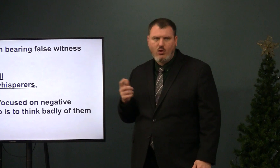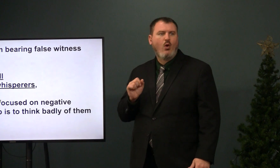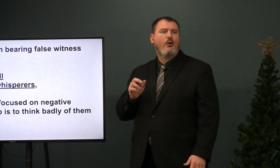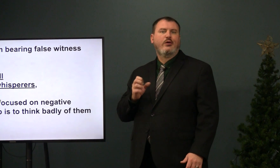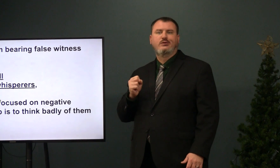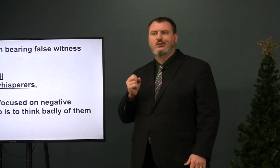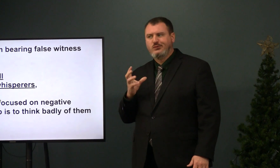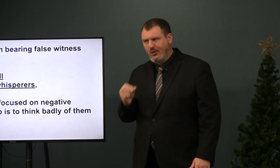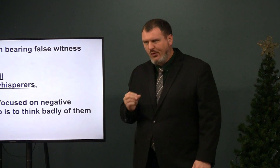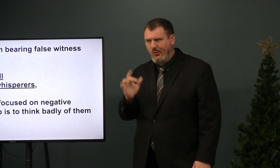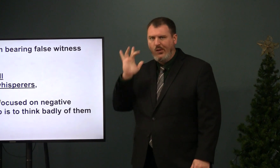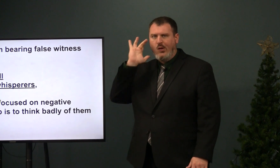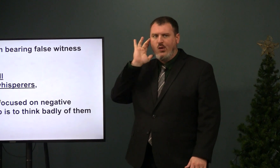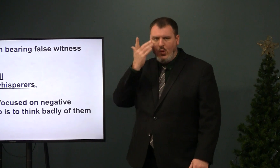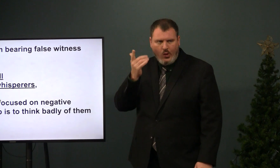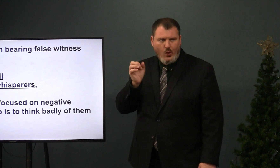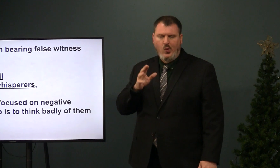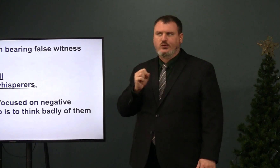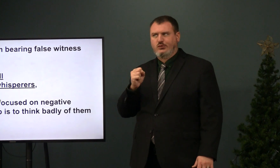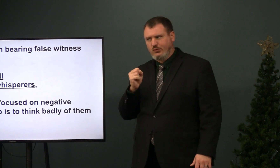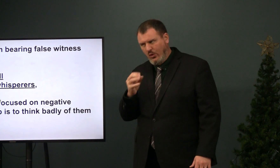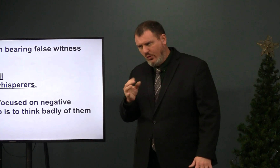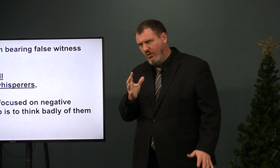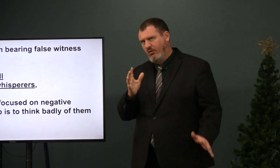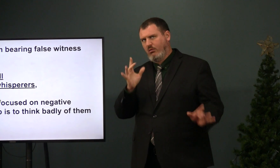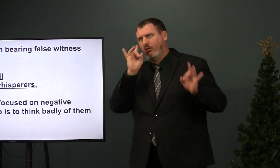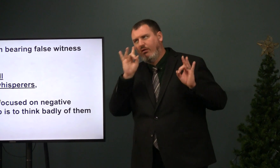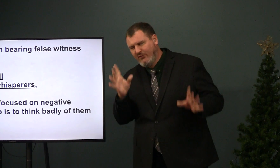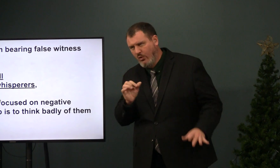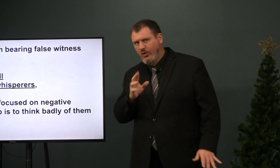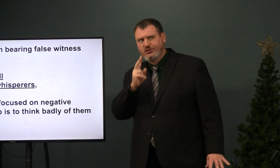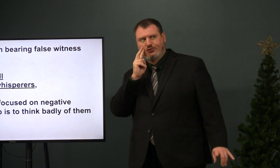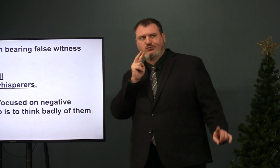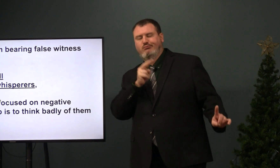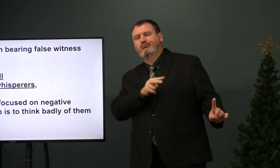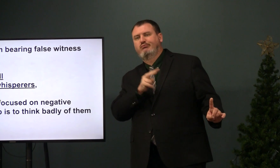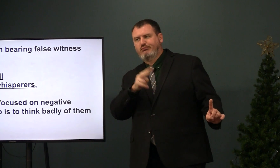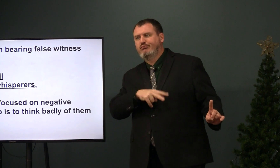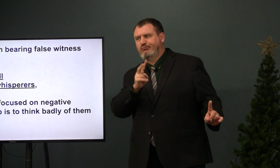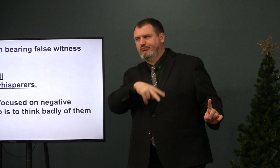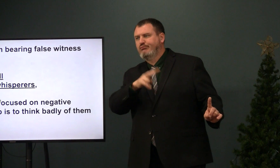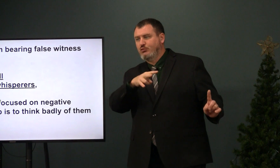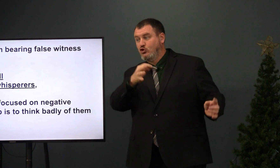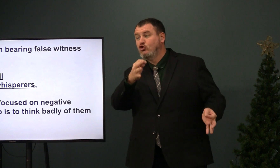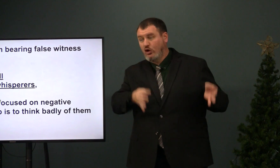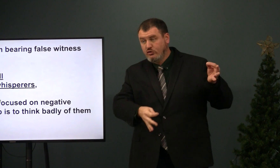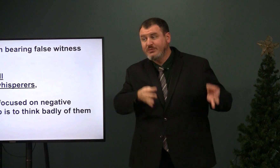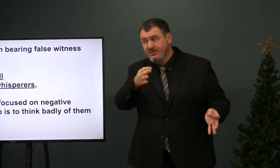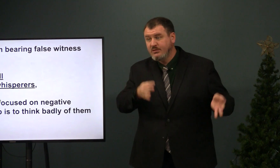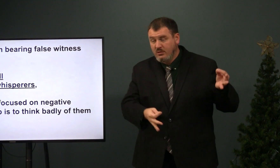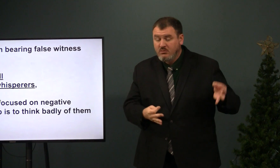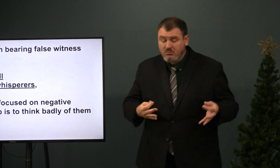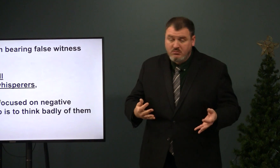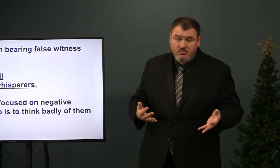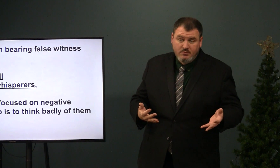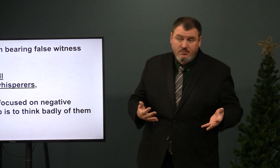They are so ugly, or so dumb, or so terrible. It's a way of judging people.